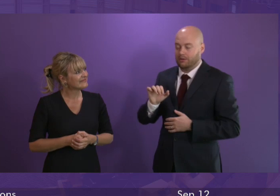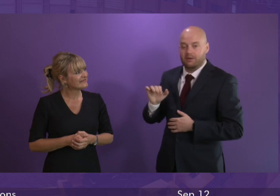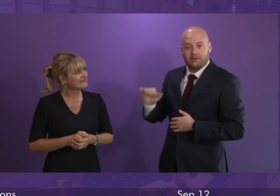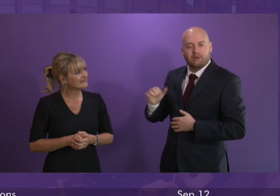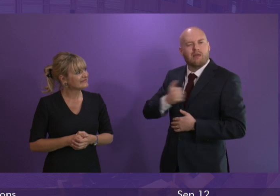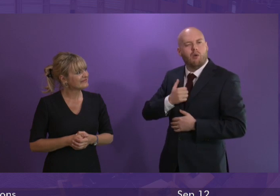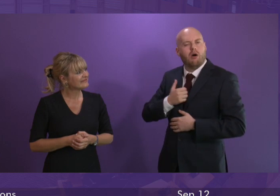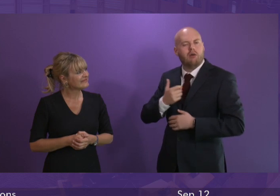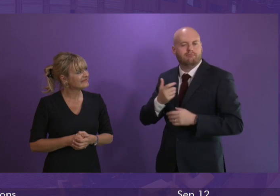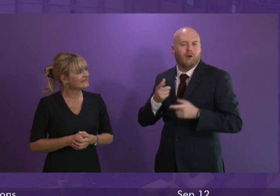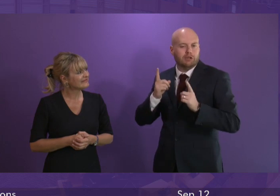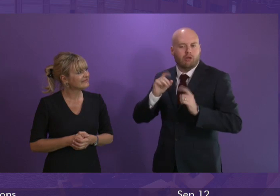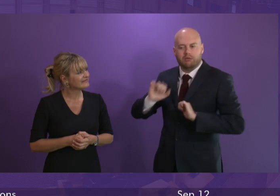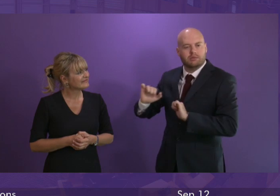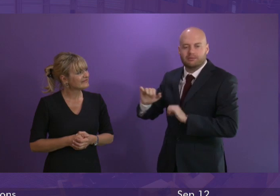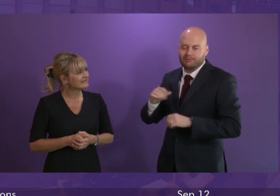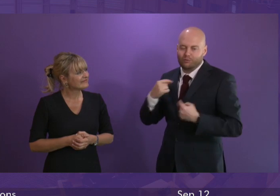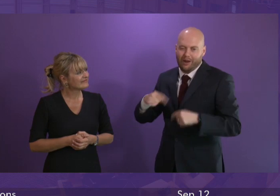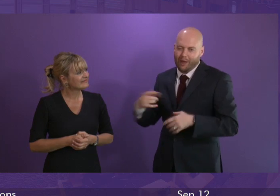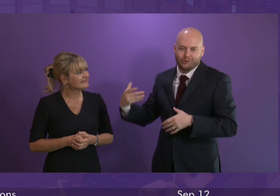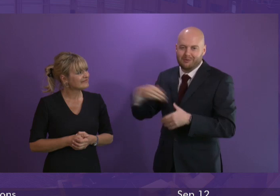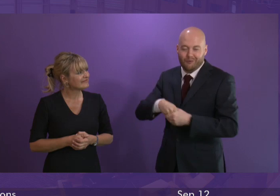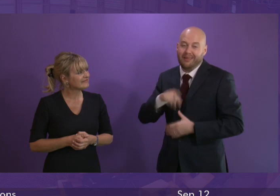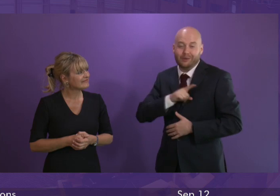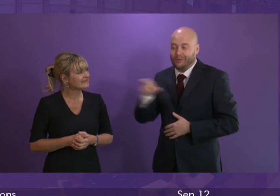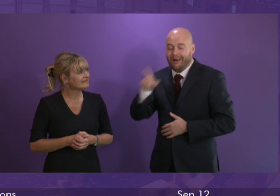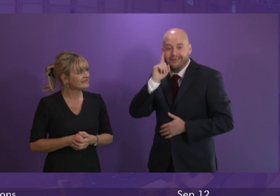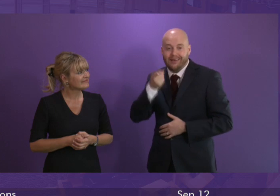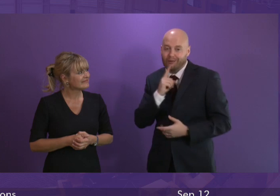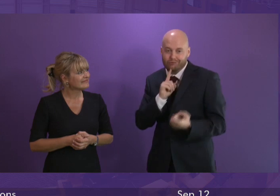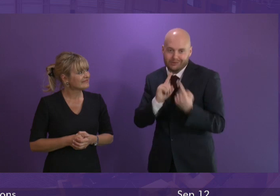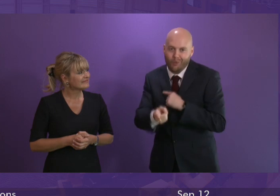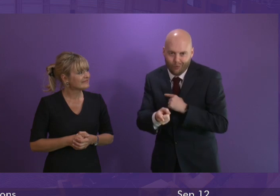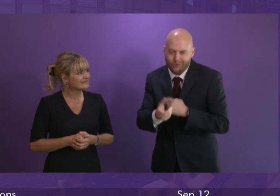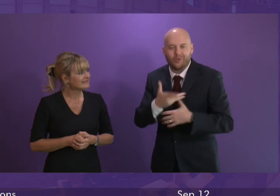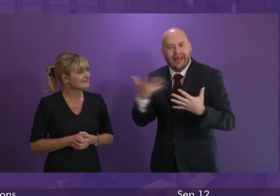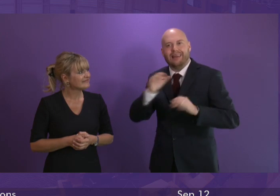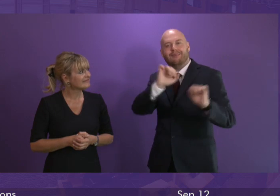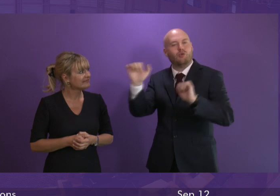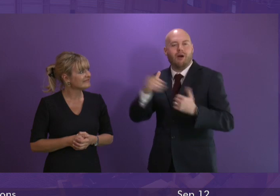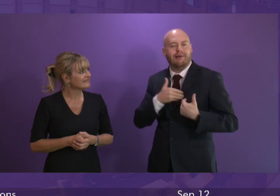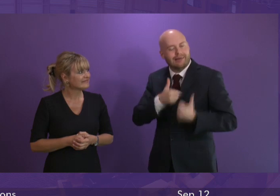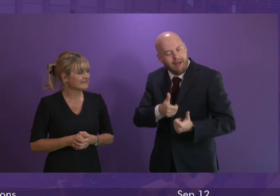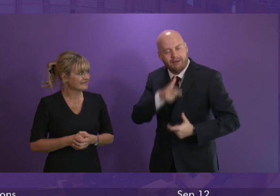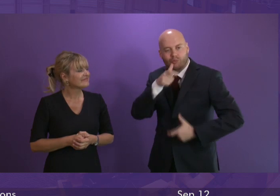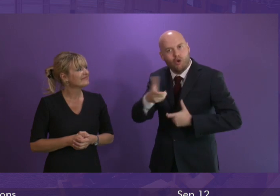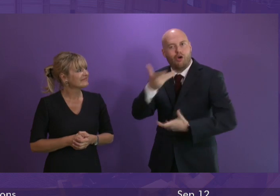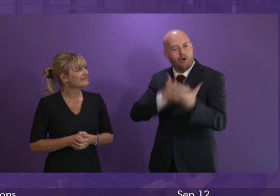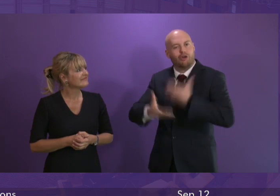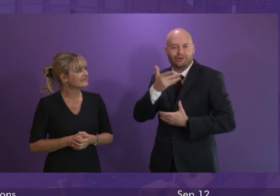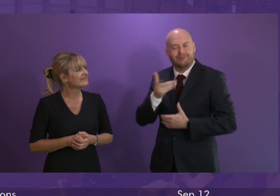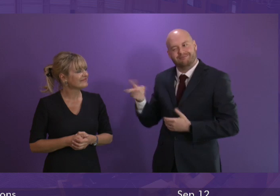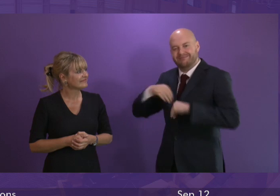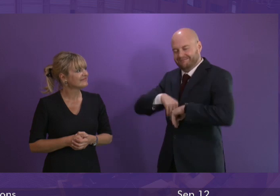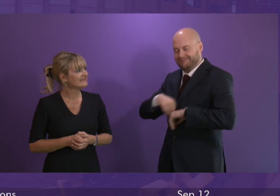officials are not allowed to take part in formal proceedings and so Paul cannot respond to any of these kind tributes that were paid to him this afternoon